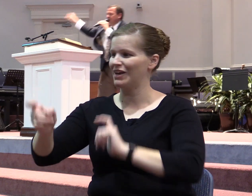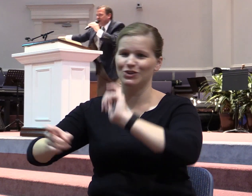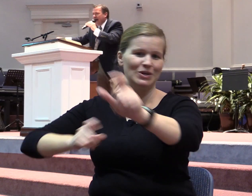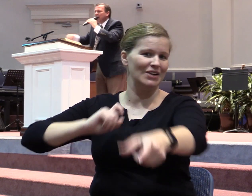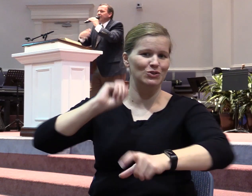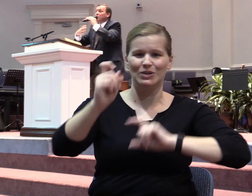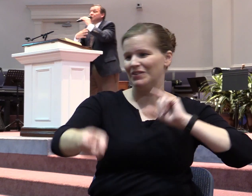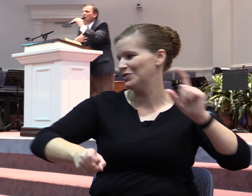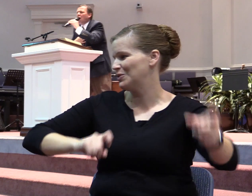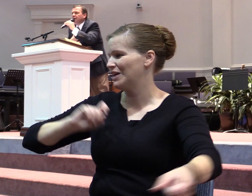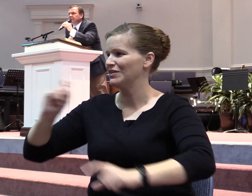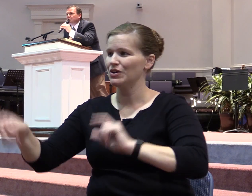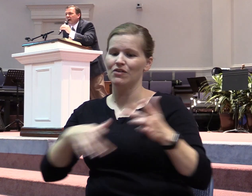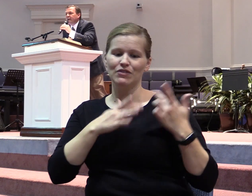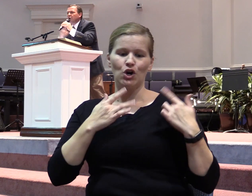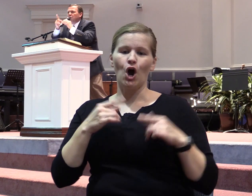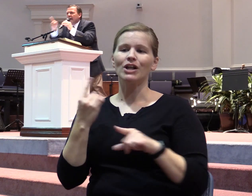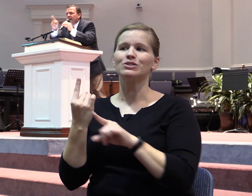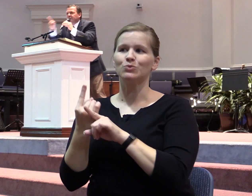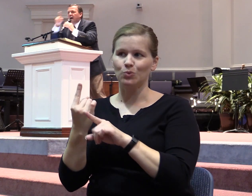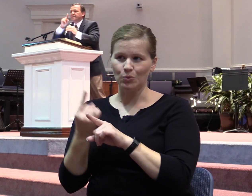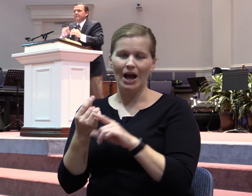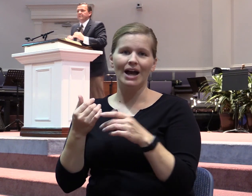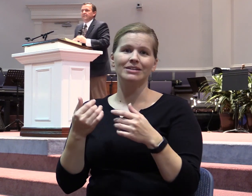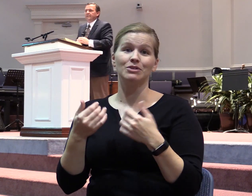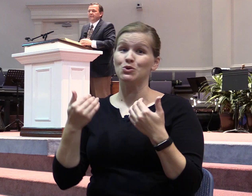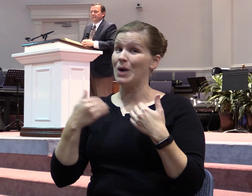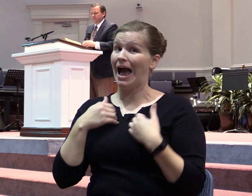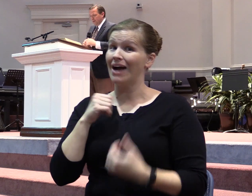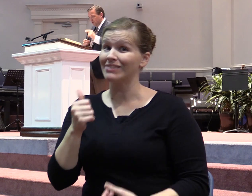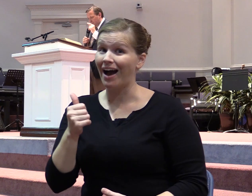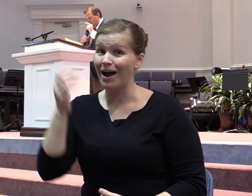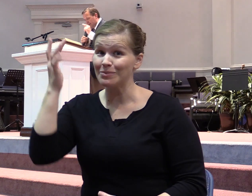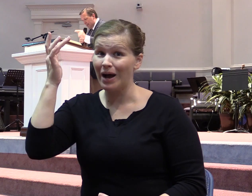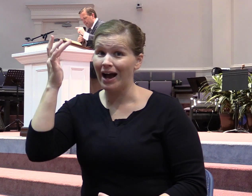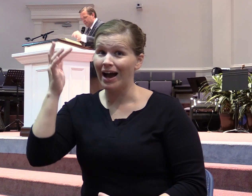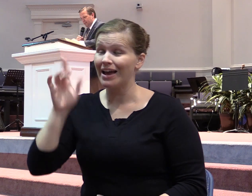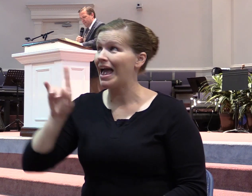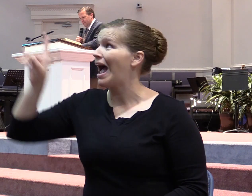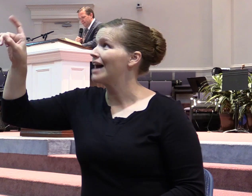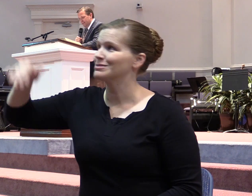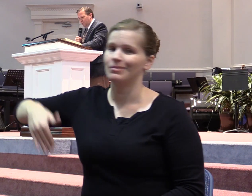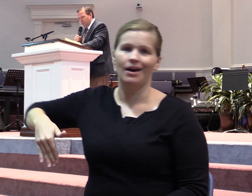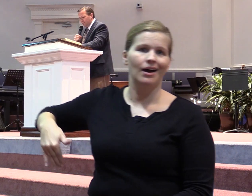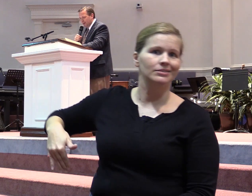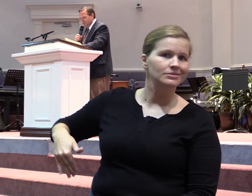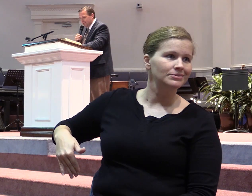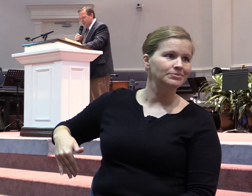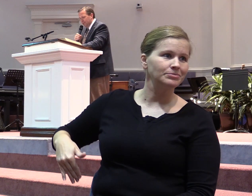you that, because your heart is right. You have not. Right. Ask me. No wonder the Bible says, seek ye